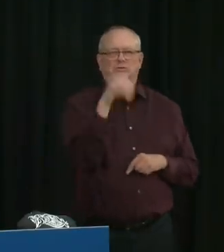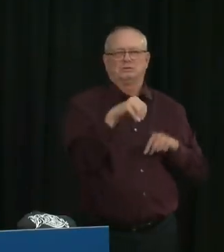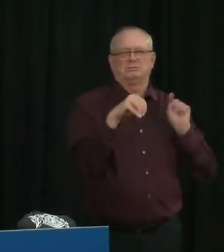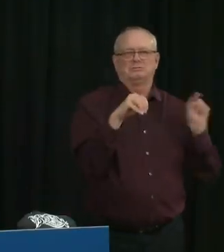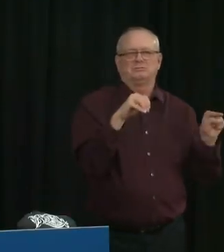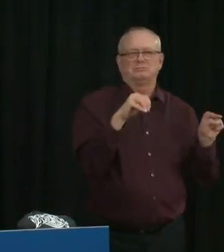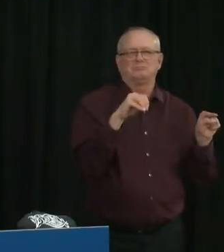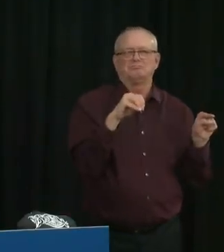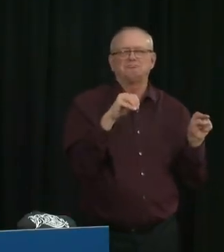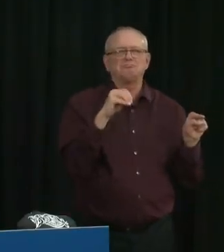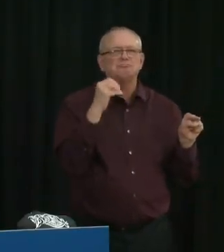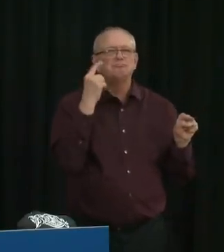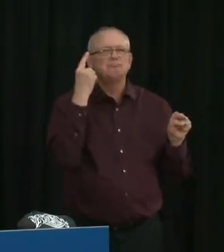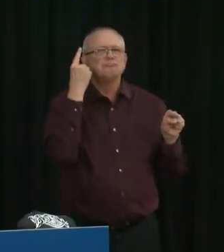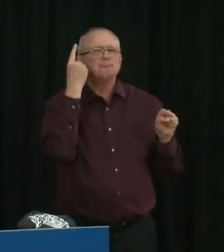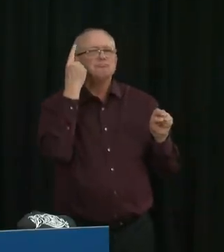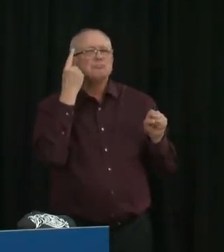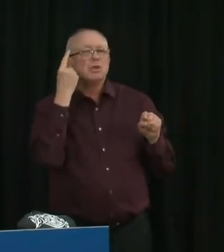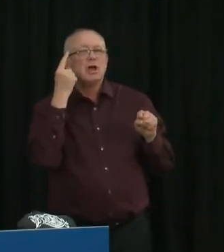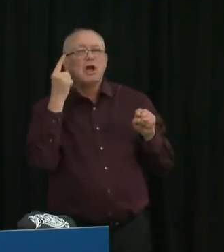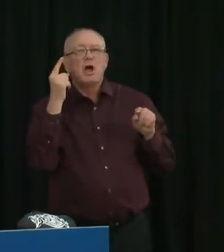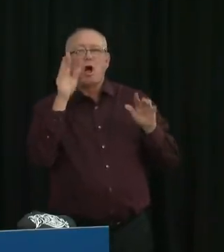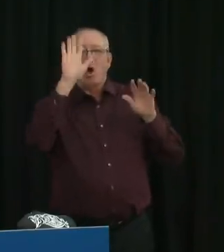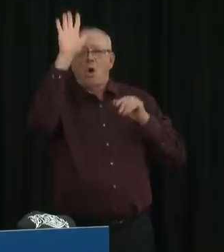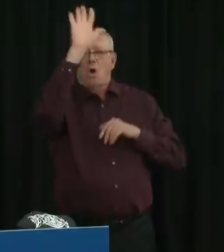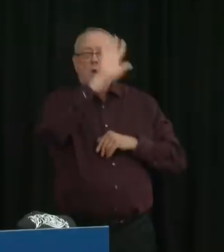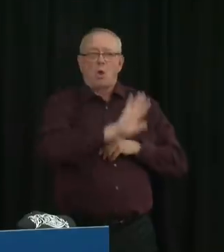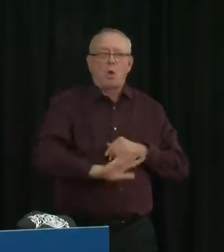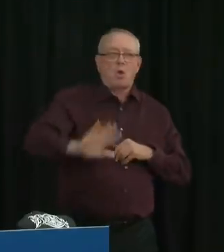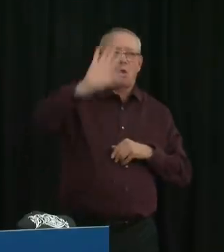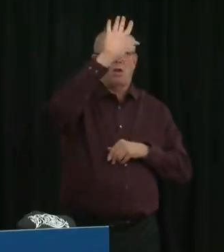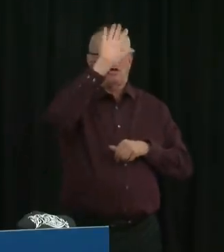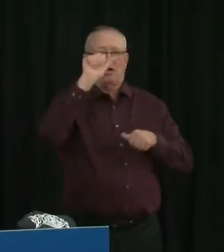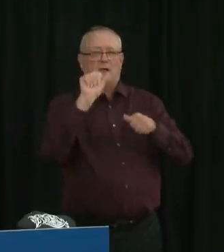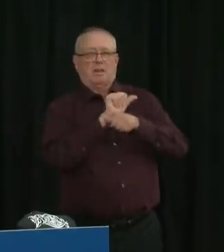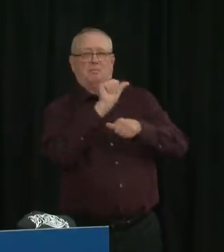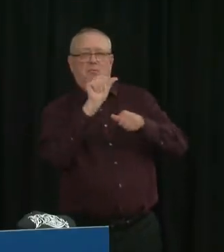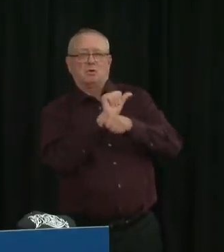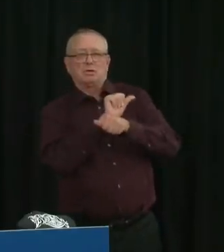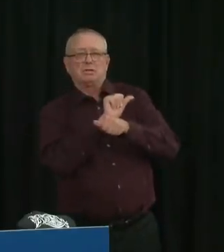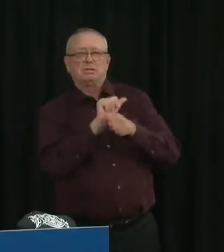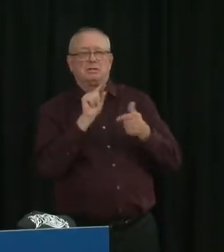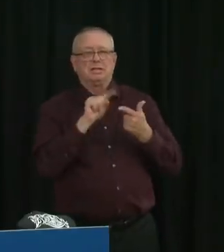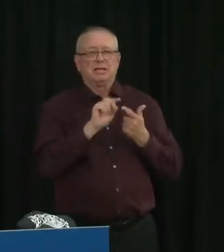the hospitalization rate is for the province, for the Edmonton zone, and for the Calgary zone. Thanks.